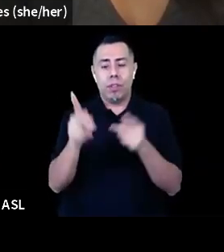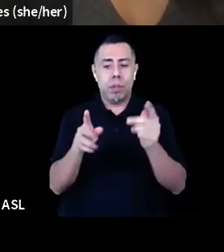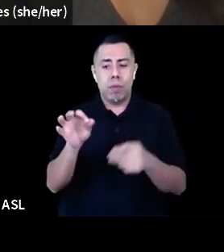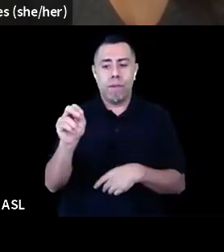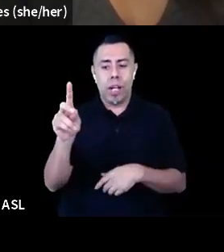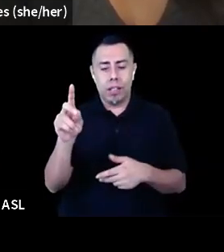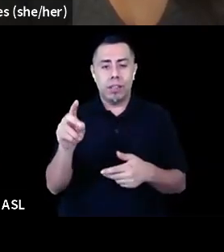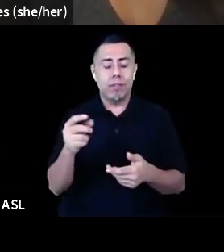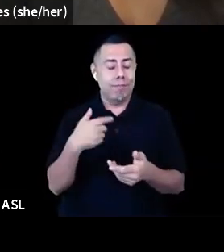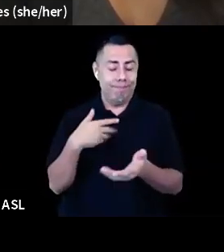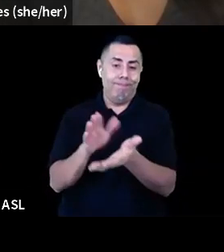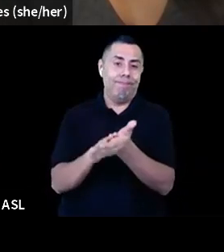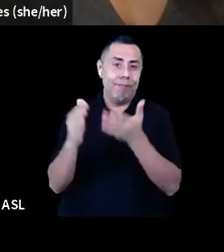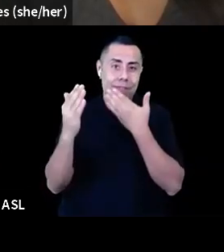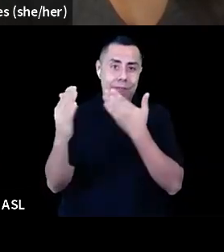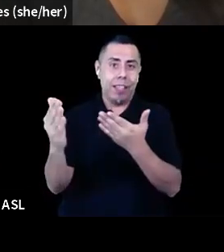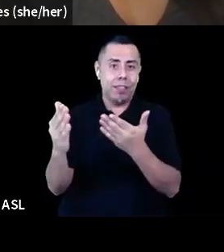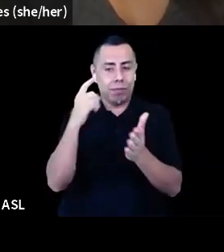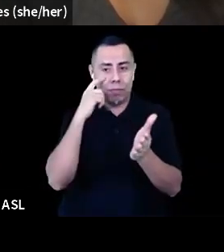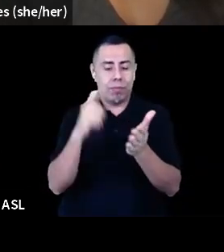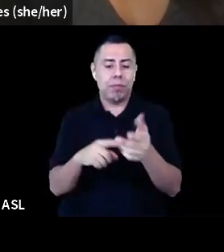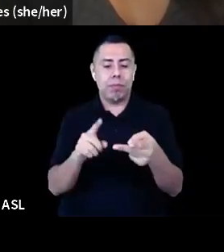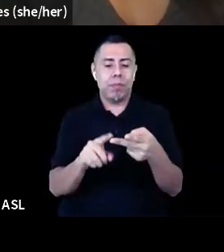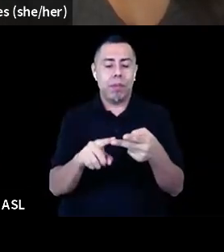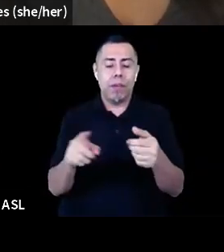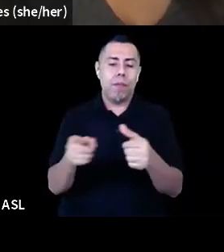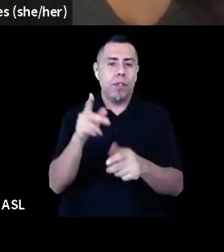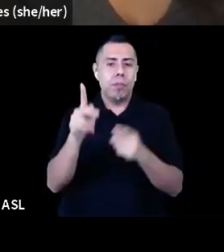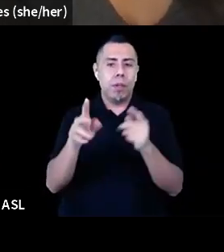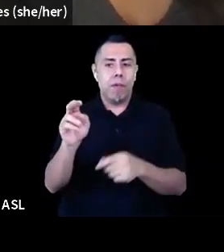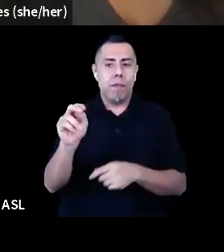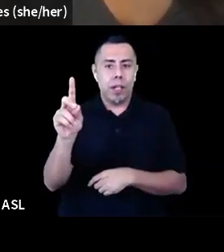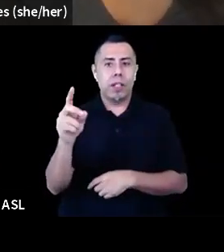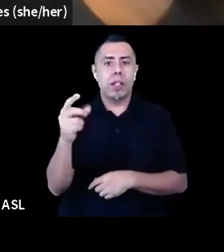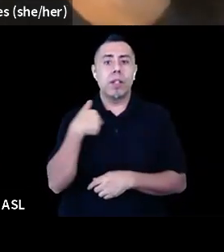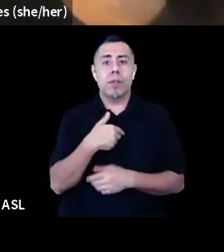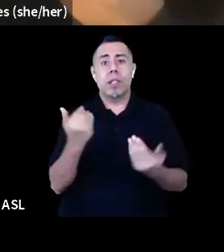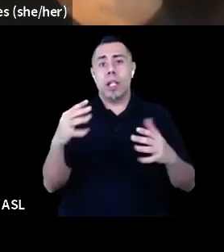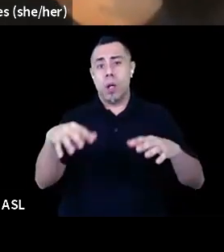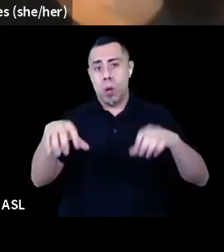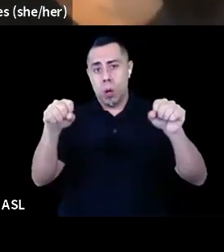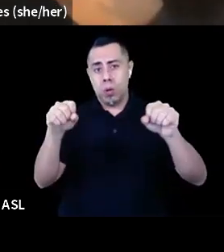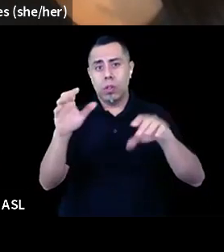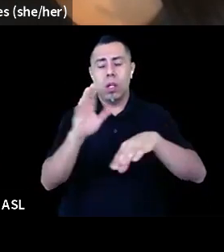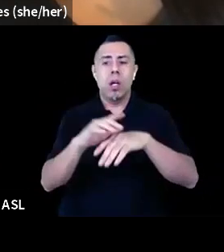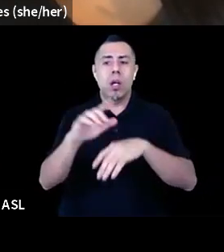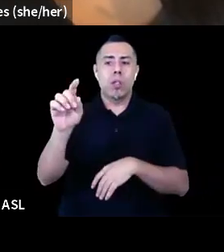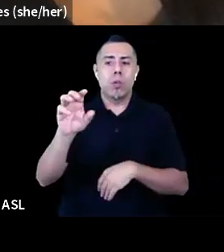this call on Zoom, and we got 16 folks here so far, and I bet that that number is going to go up as people join